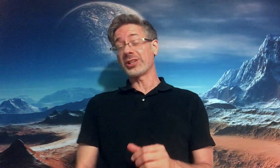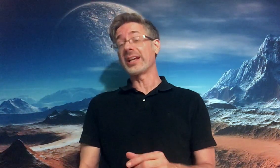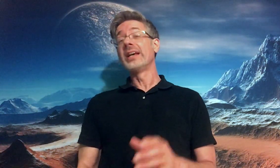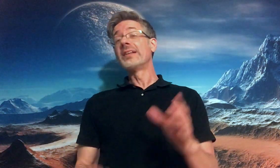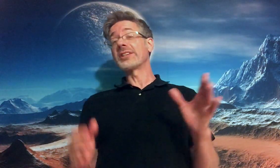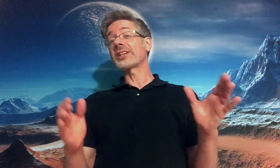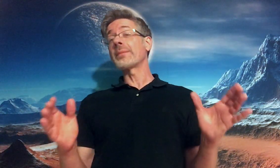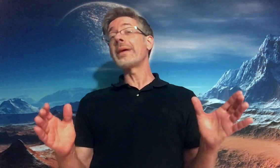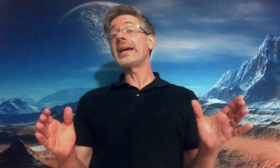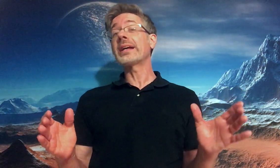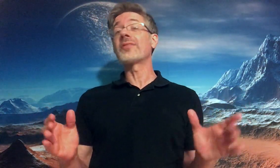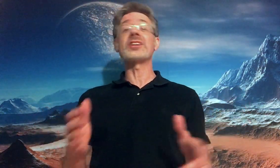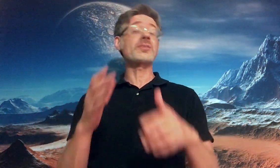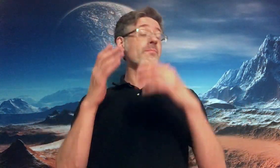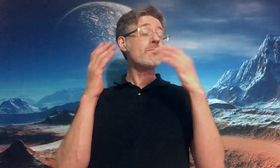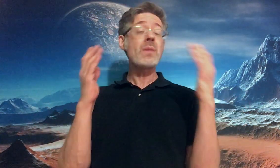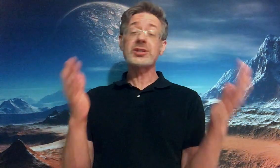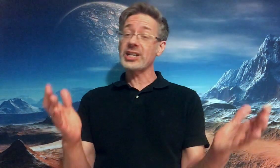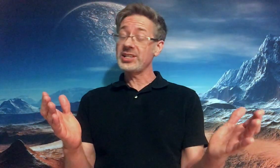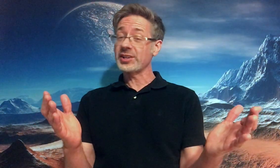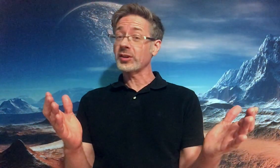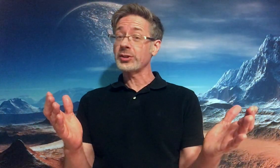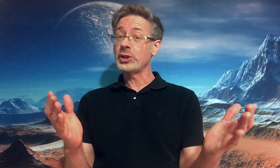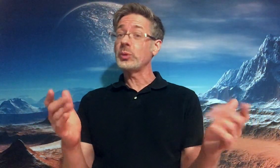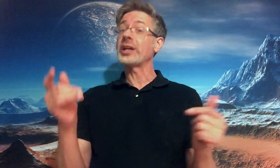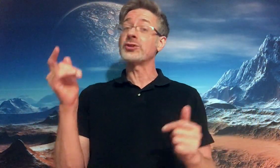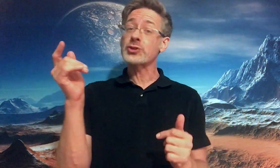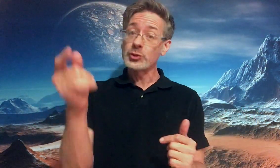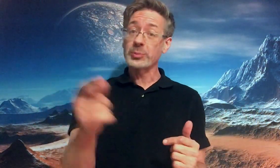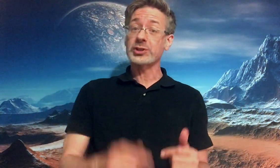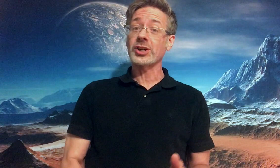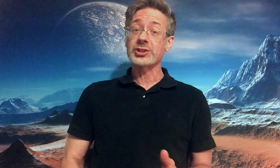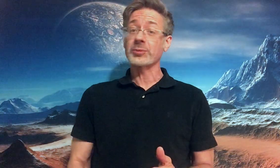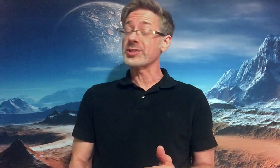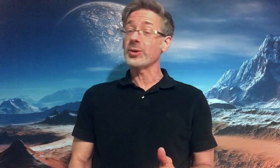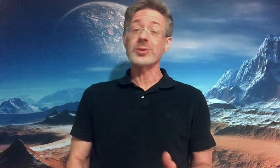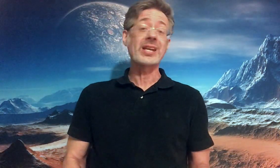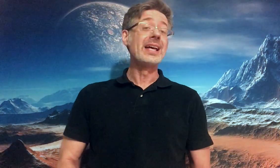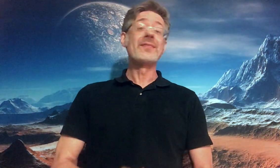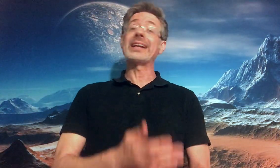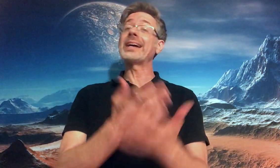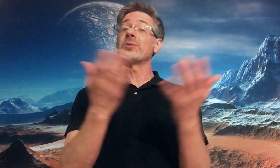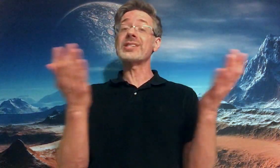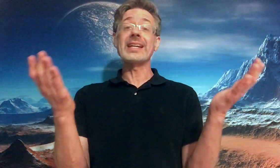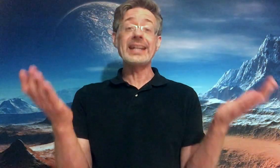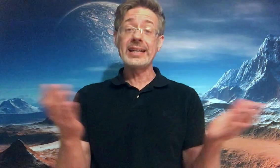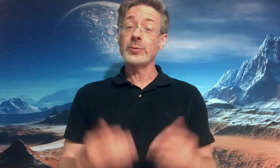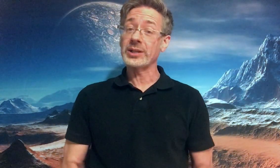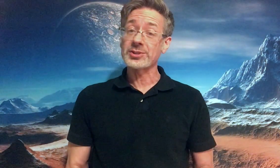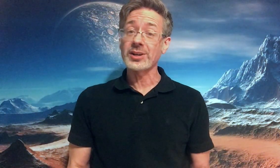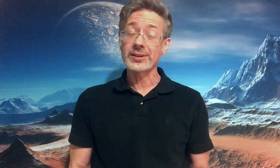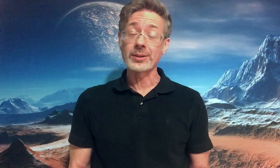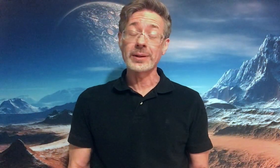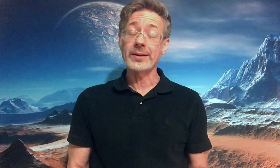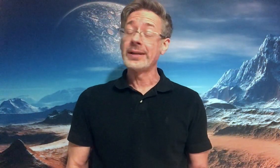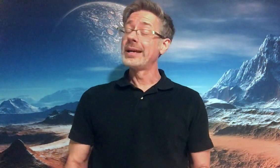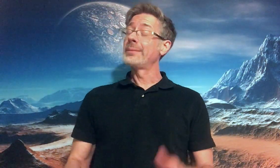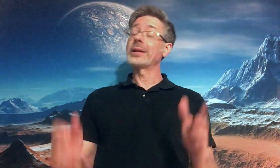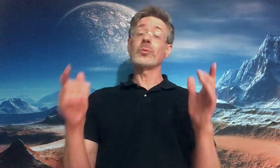that's going to make this much easier on you and supercharge your results that I don't see anyone else talking about, but it